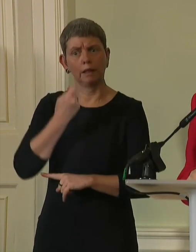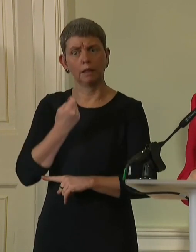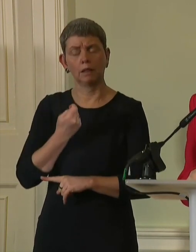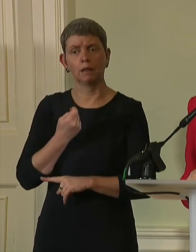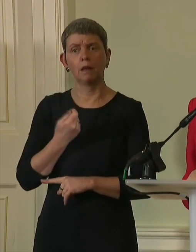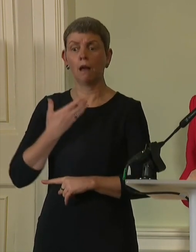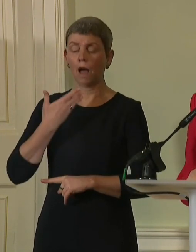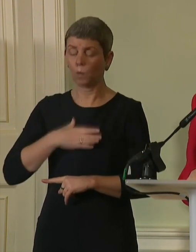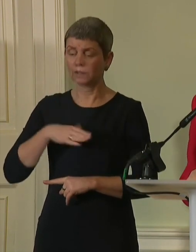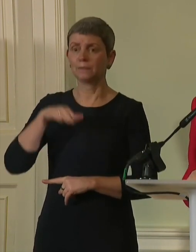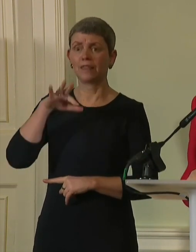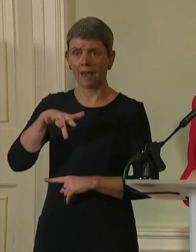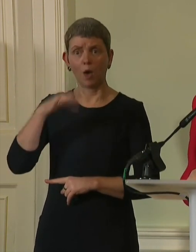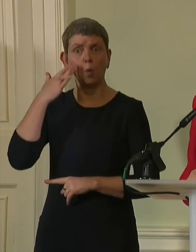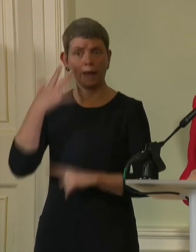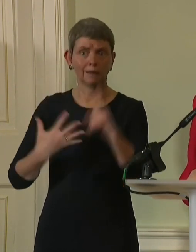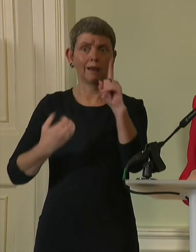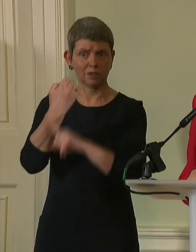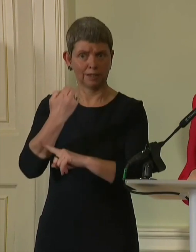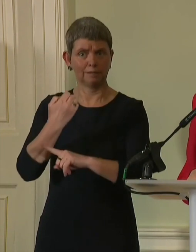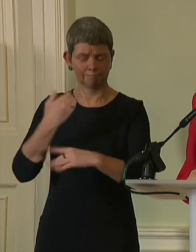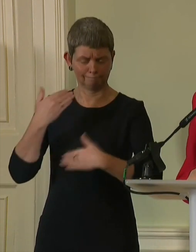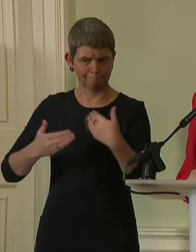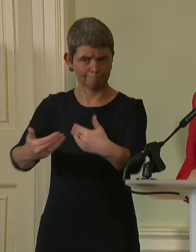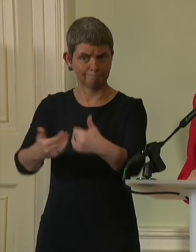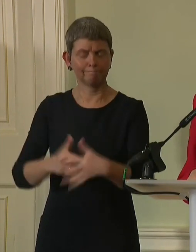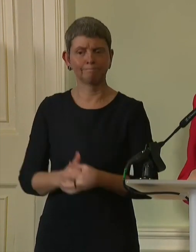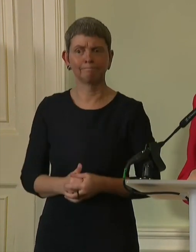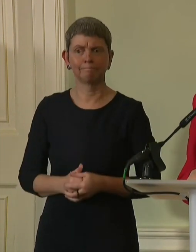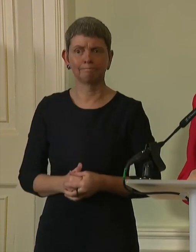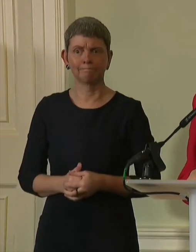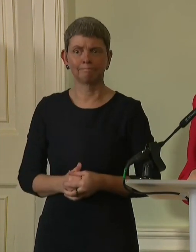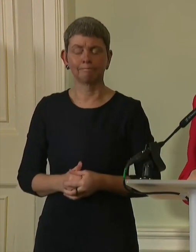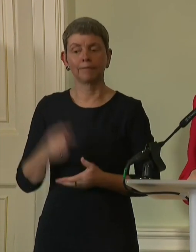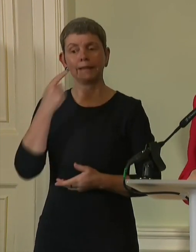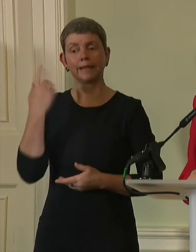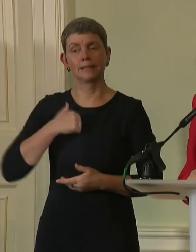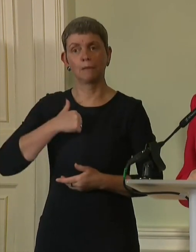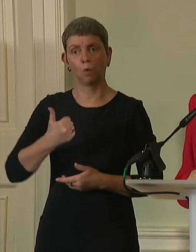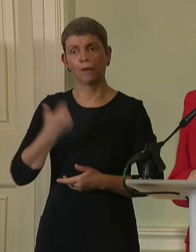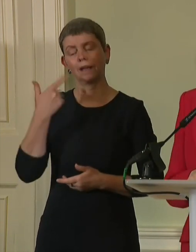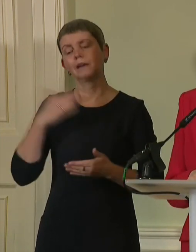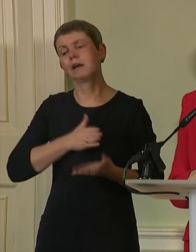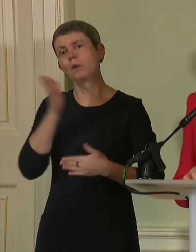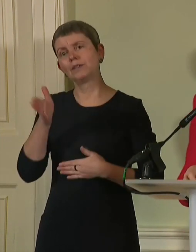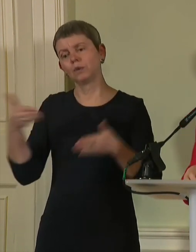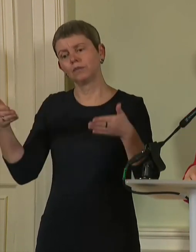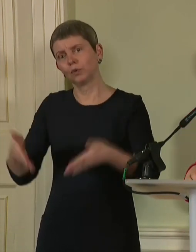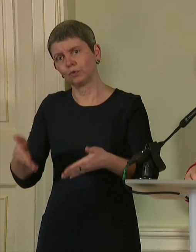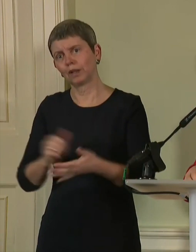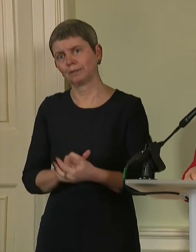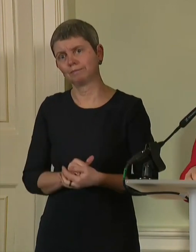there as it is one every step of the way. Yesterday morning, I attended the funeral of a